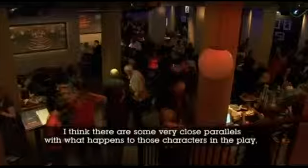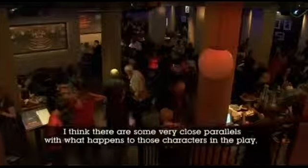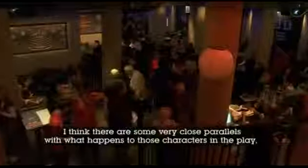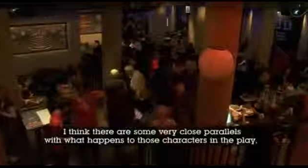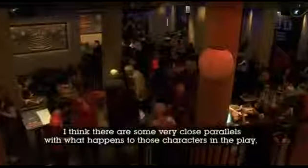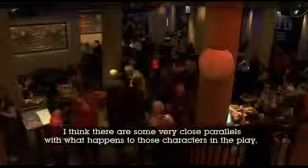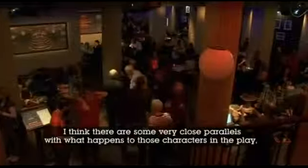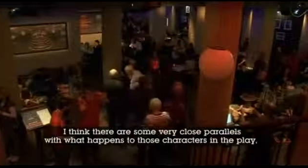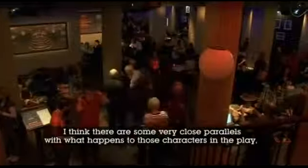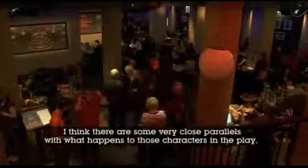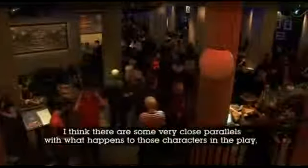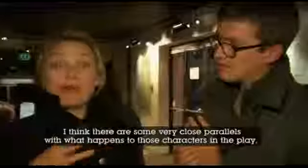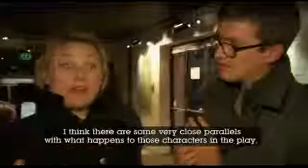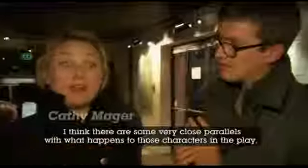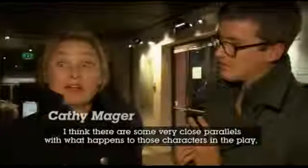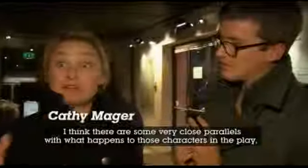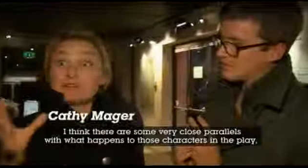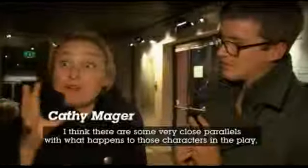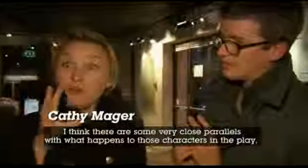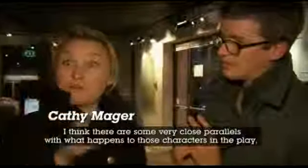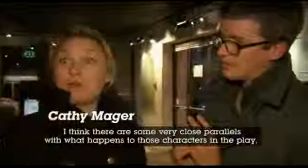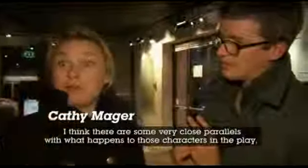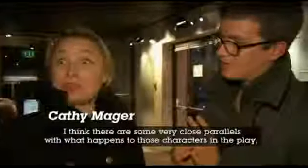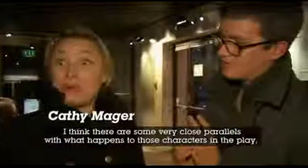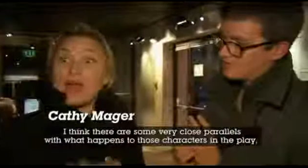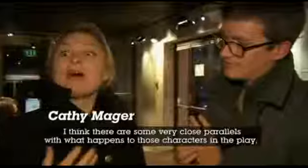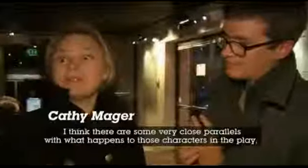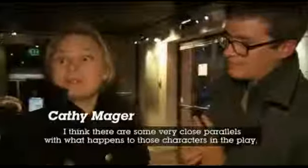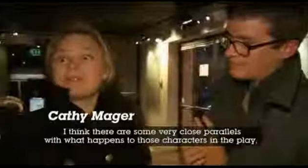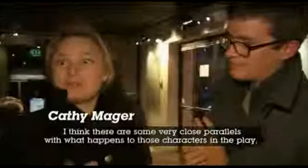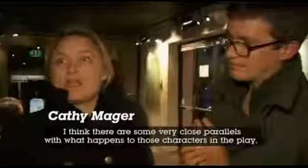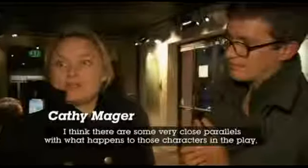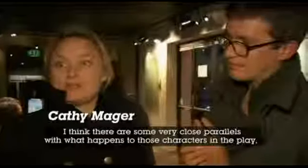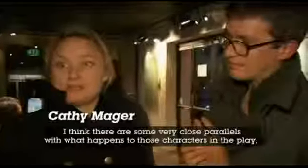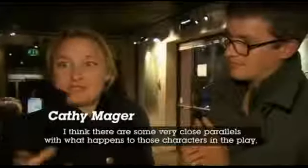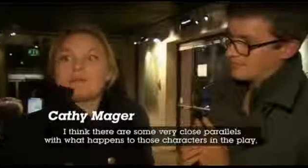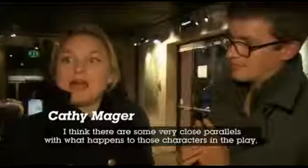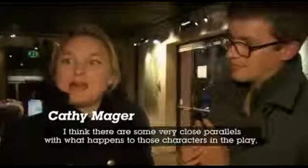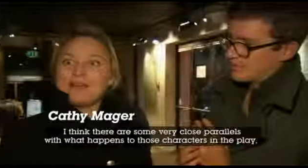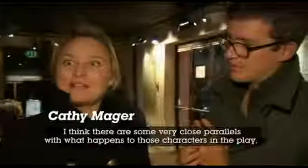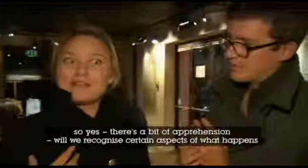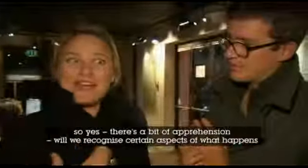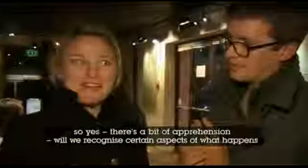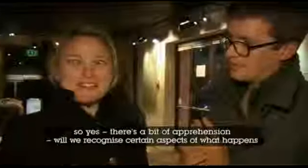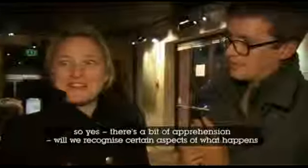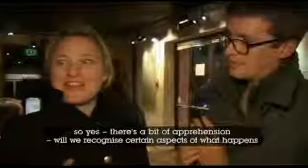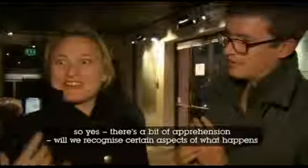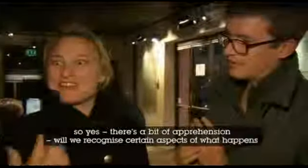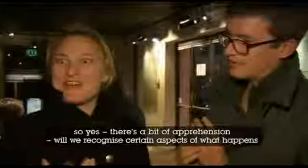I think there are some very close parallels with what happens to those characters in the play. So yes, there's a